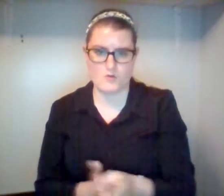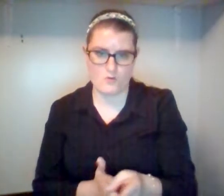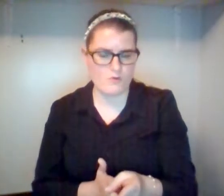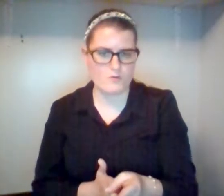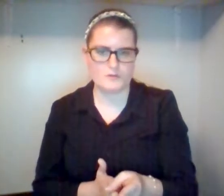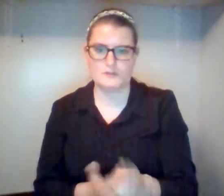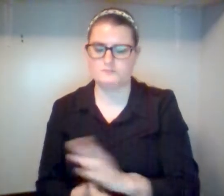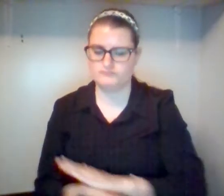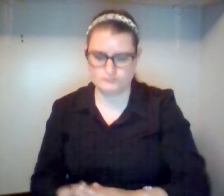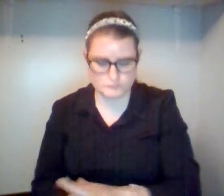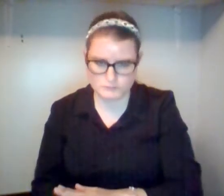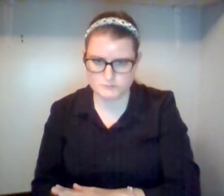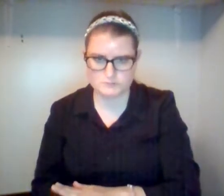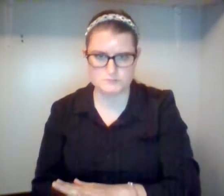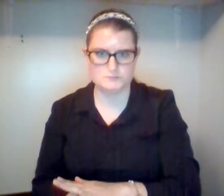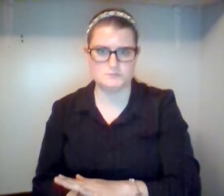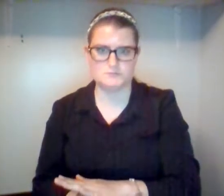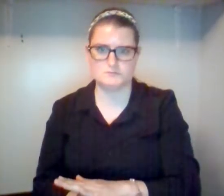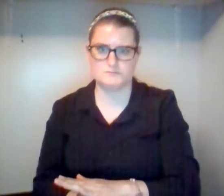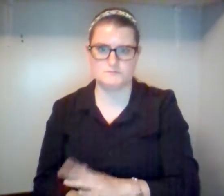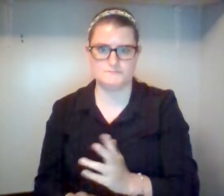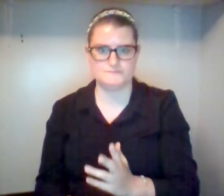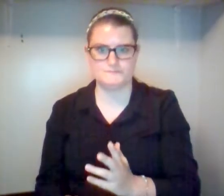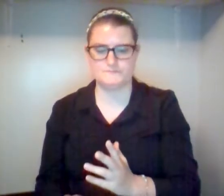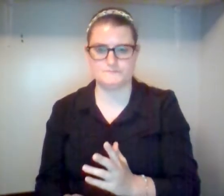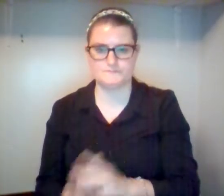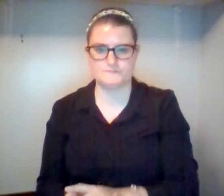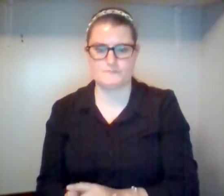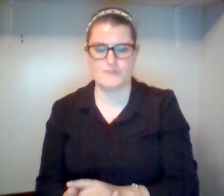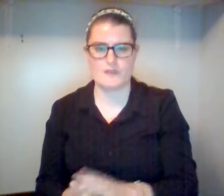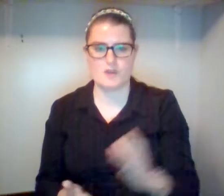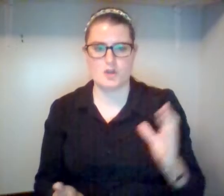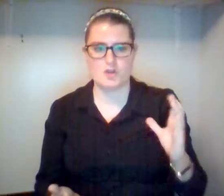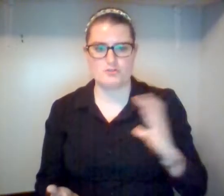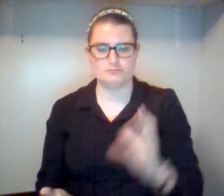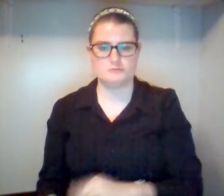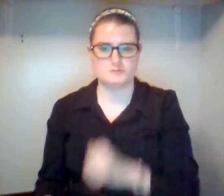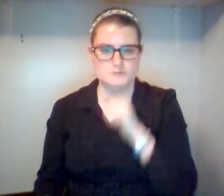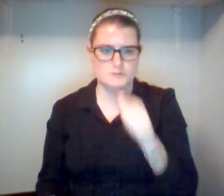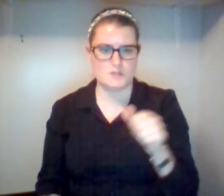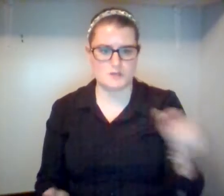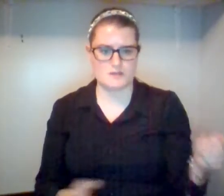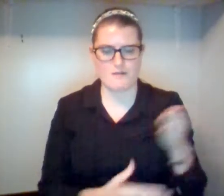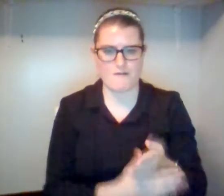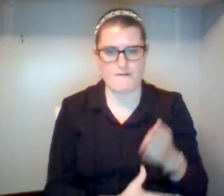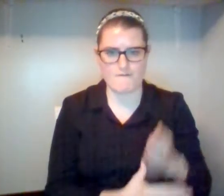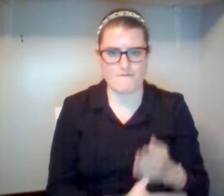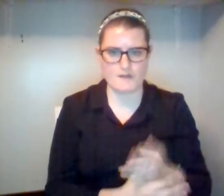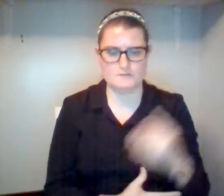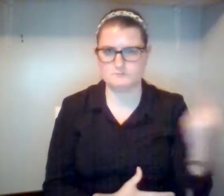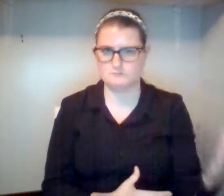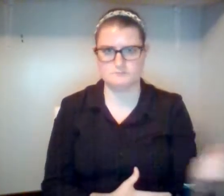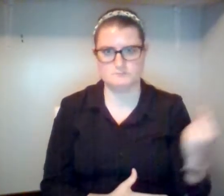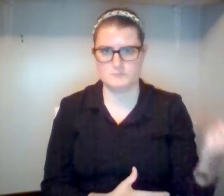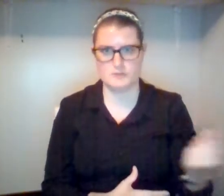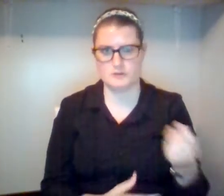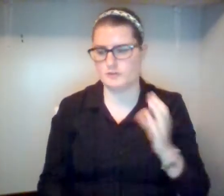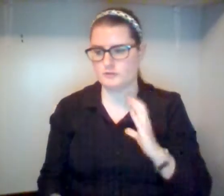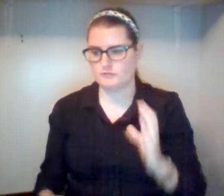unbelievers very offended and made them malign Christians. A lot of people don't get that today. They think if